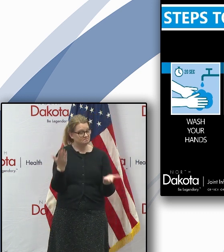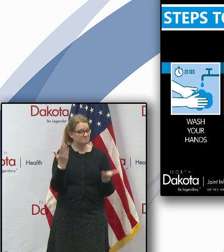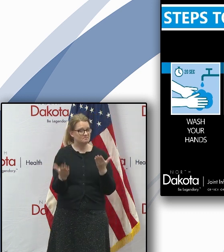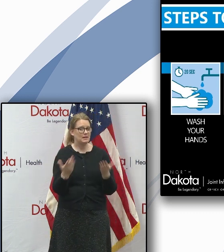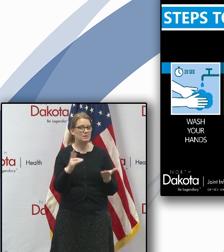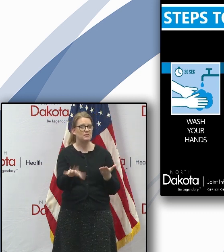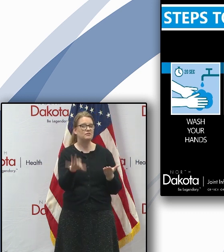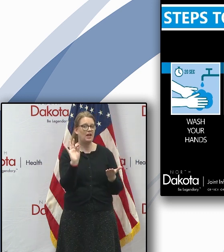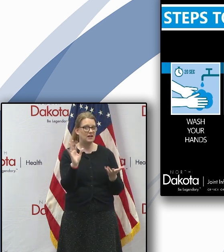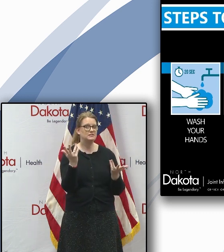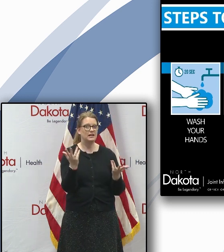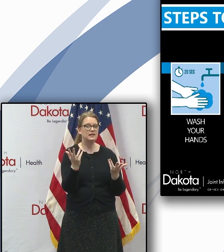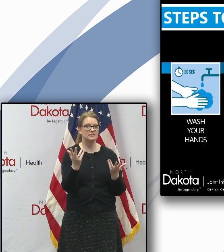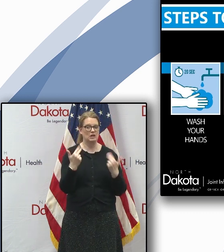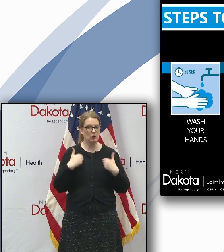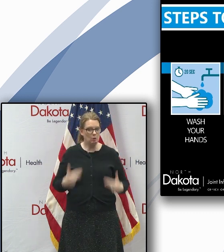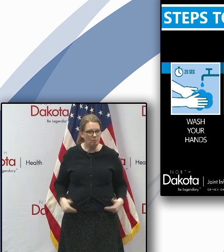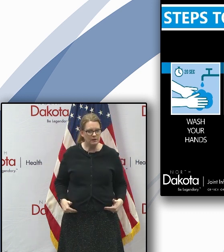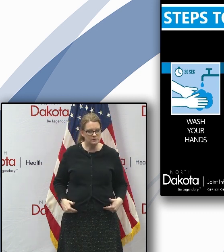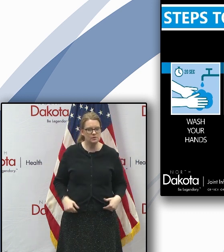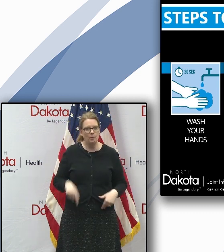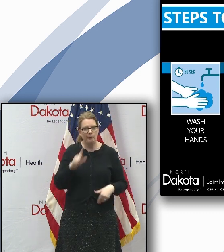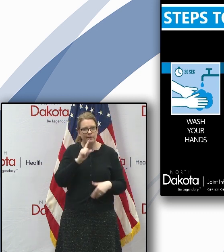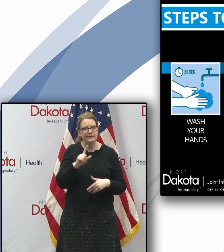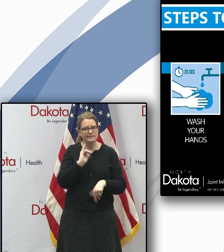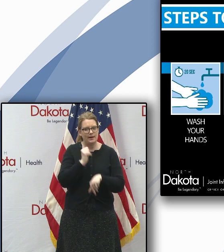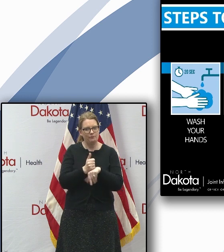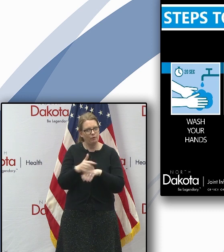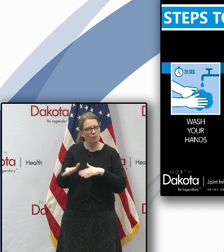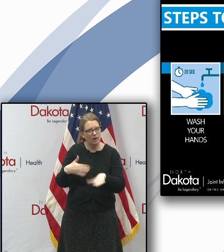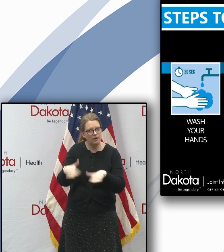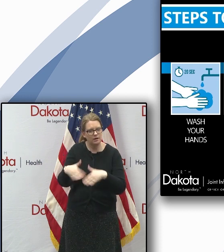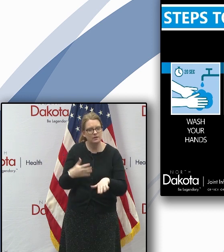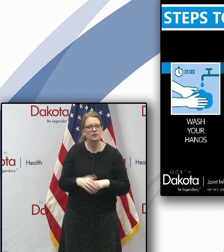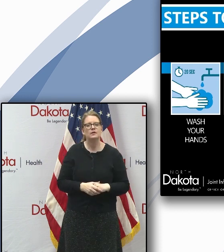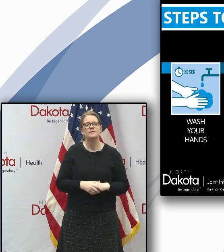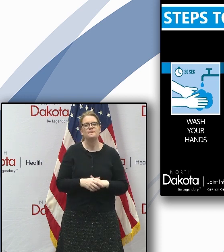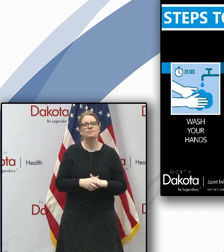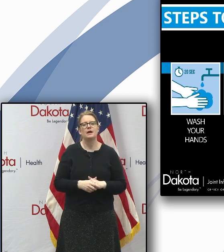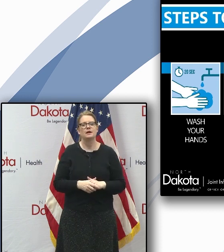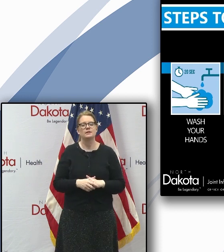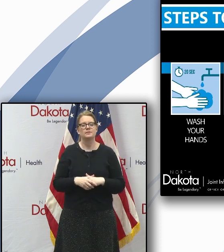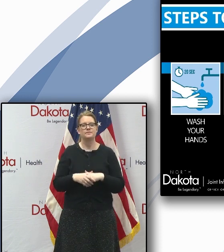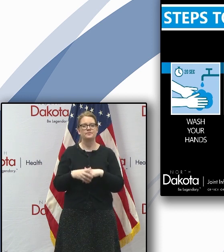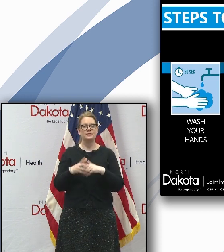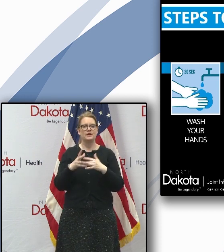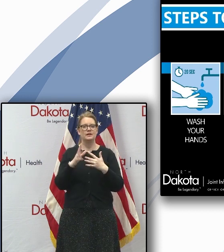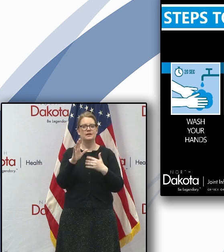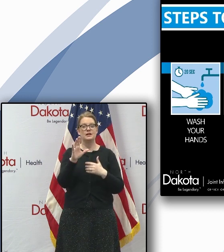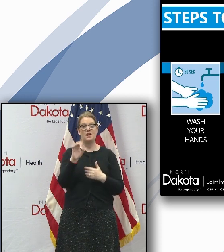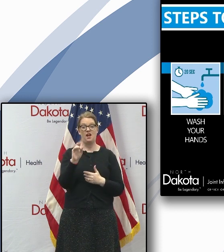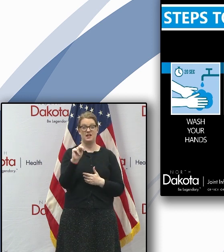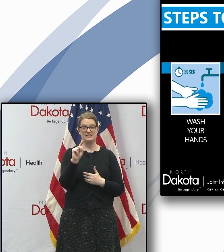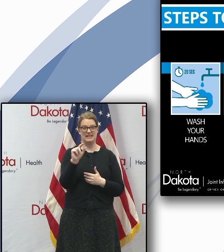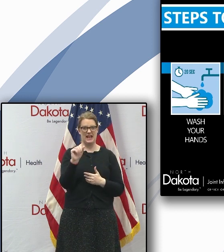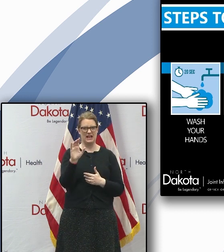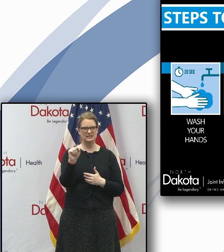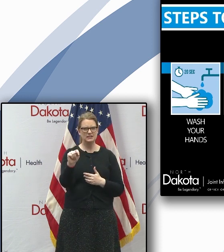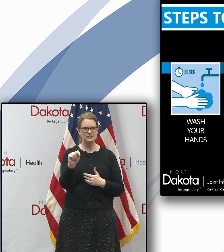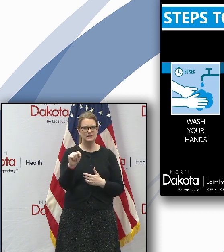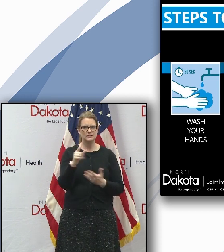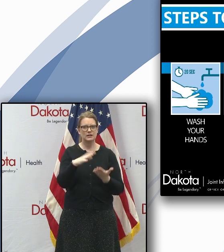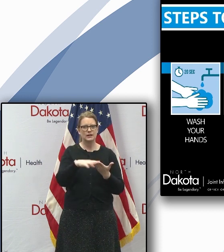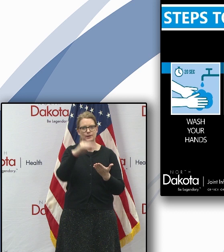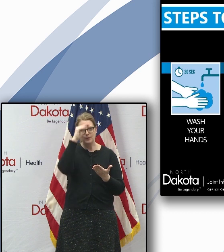uh what humans were actually built for again on in terms of contact again learning the right